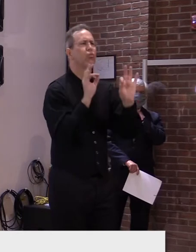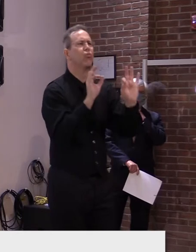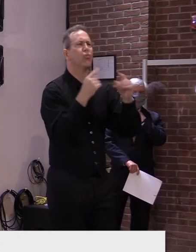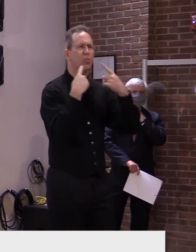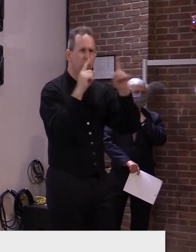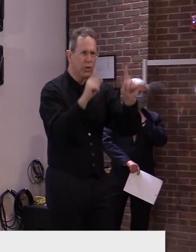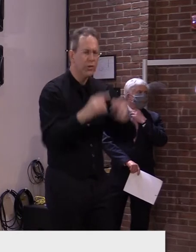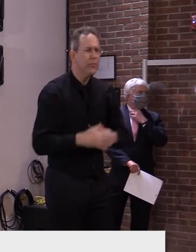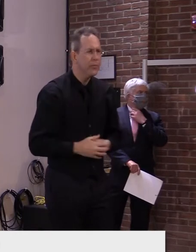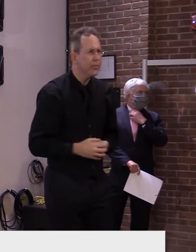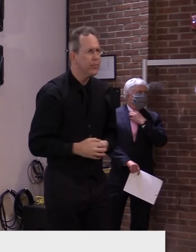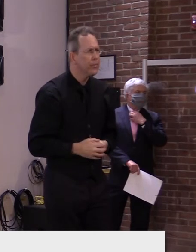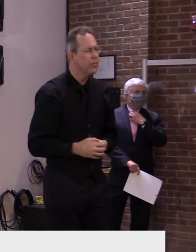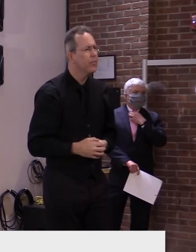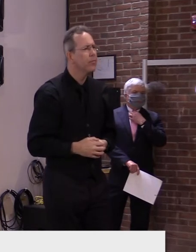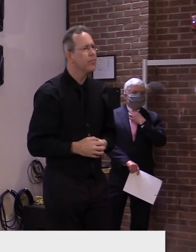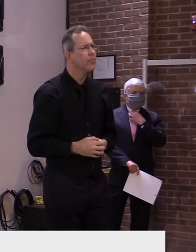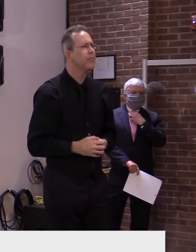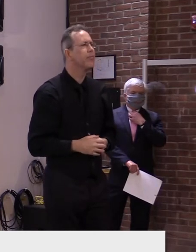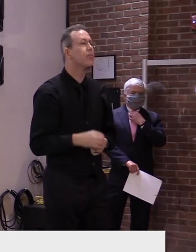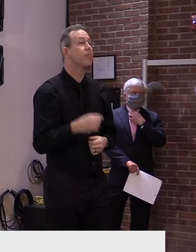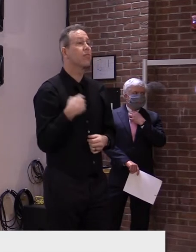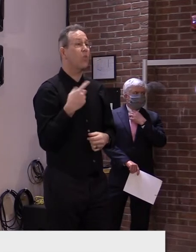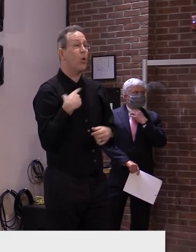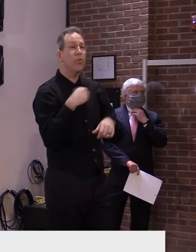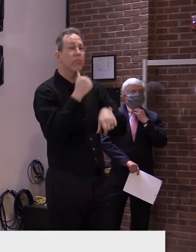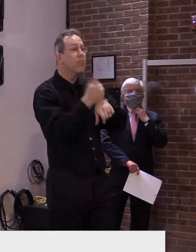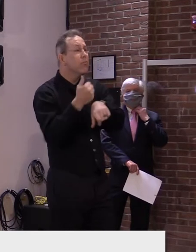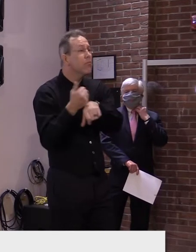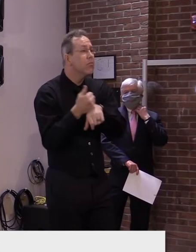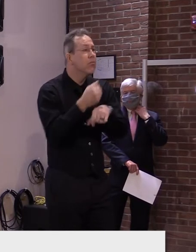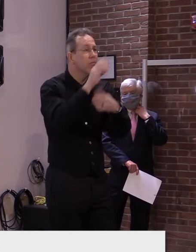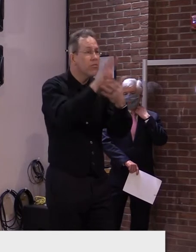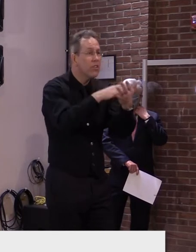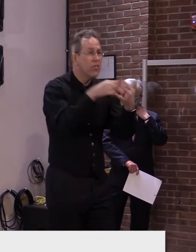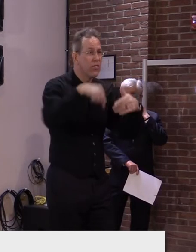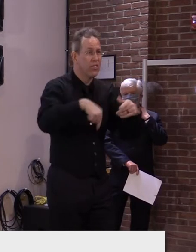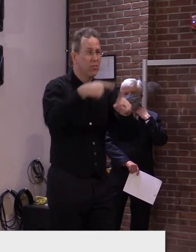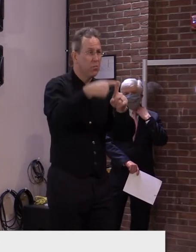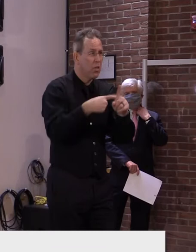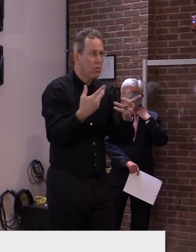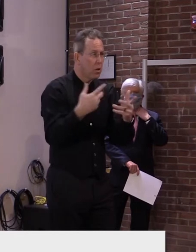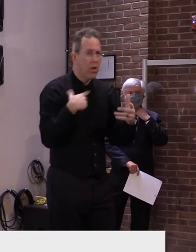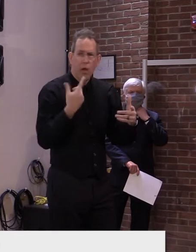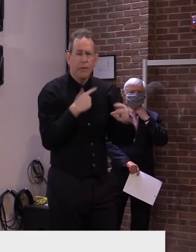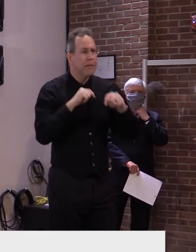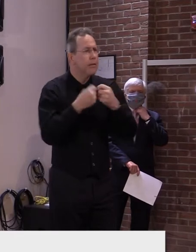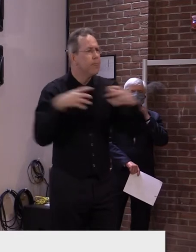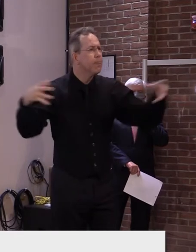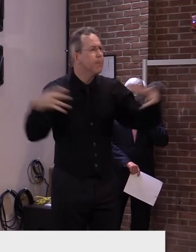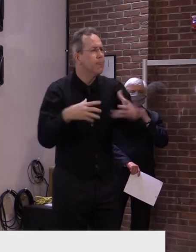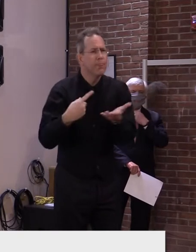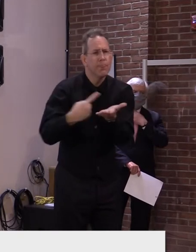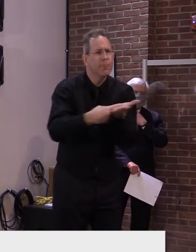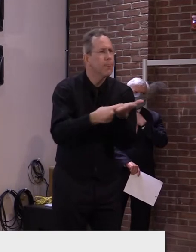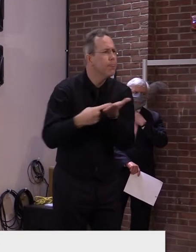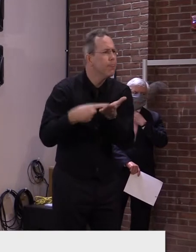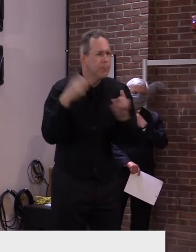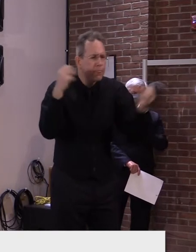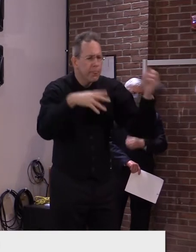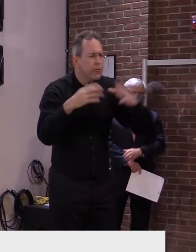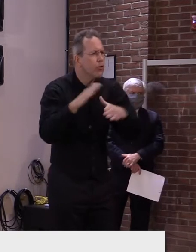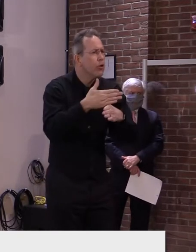We had scheduled a normal review of our guidance this month, so our team will evaluate the federal guidance very closely and see if we can improve ours in any way.